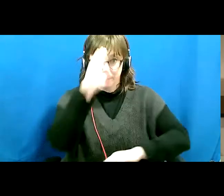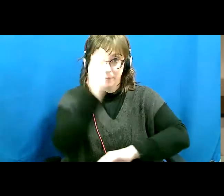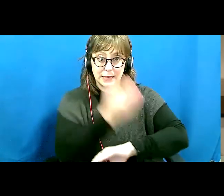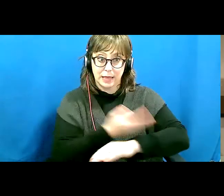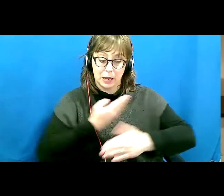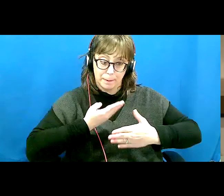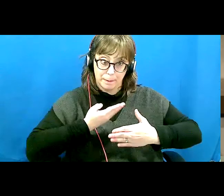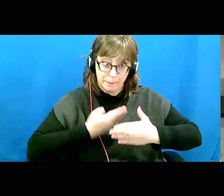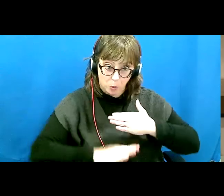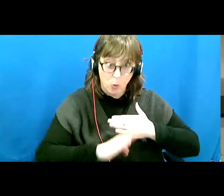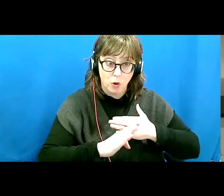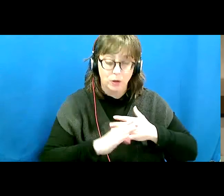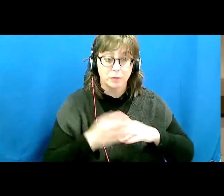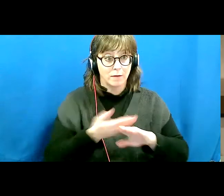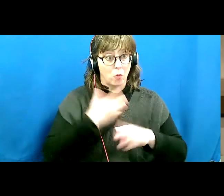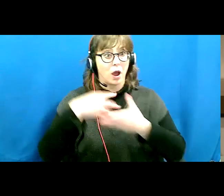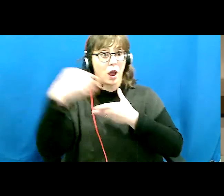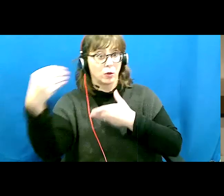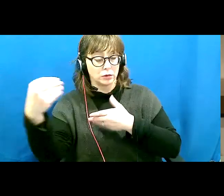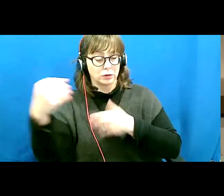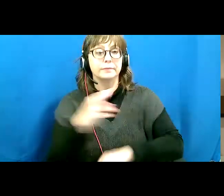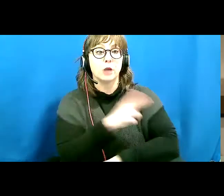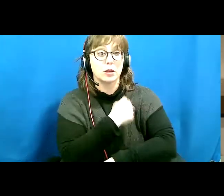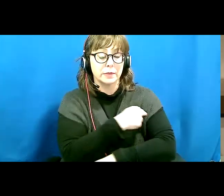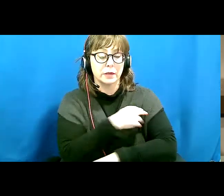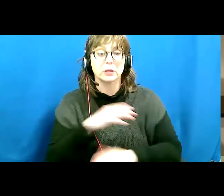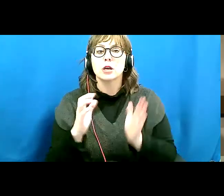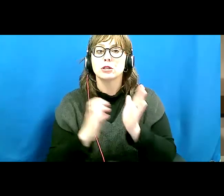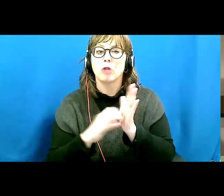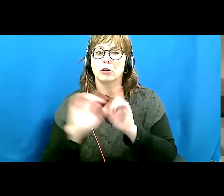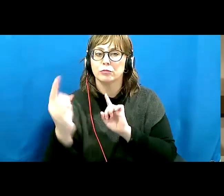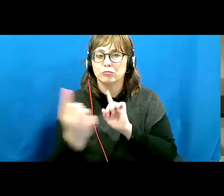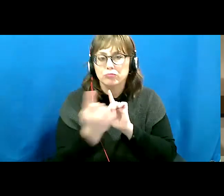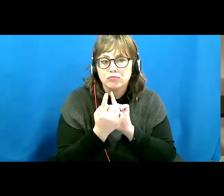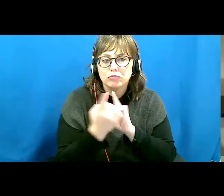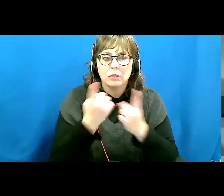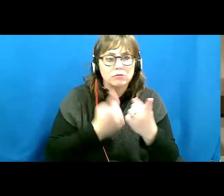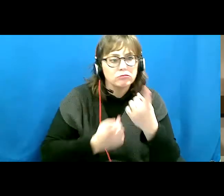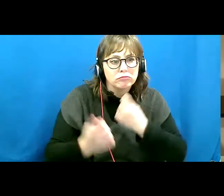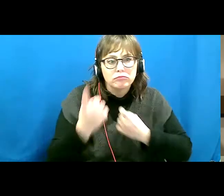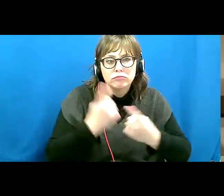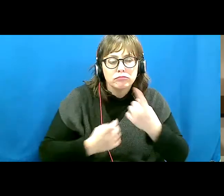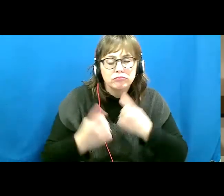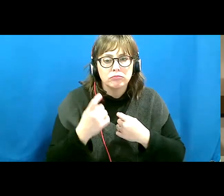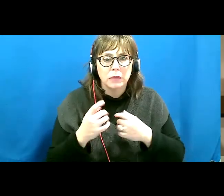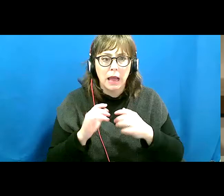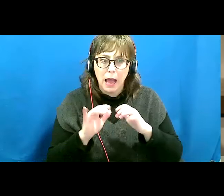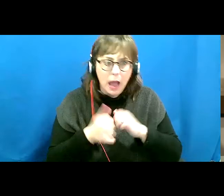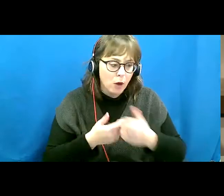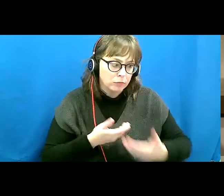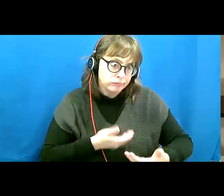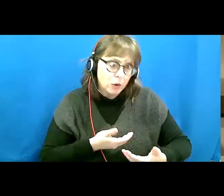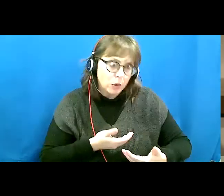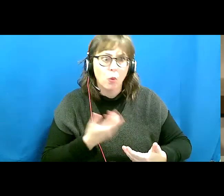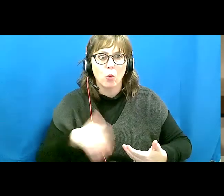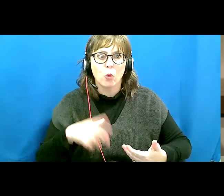before I was discharged from the hospital, a doctor came to ask me some probing questions about how I was coping with my son who